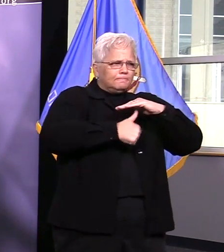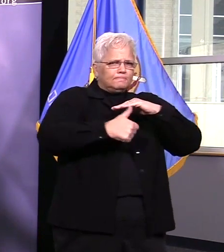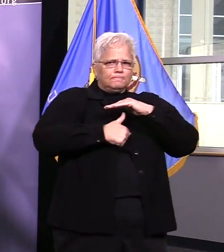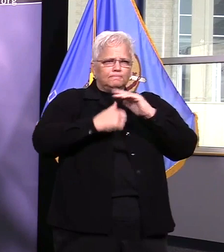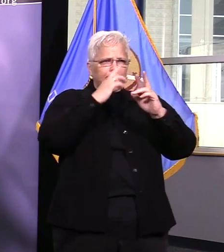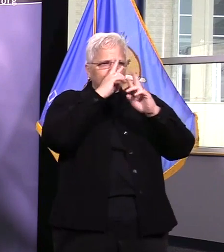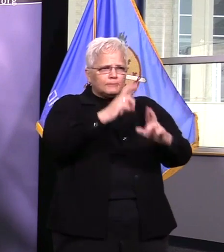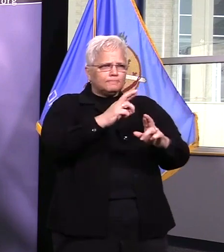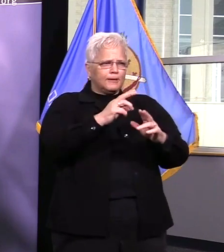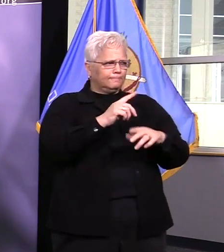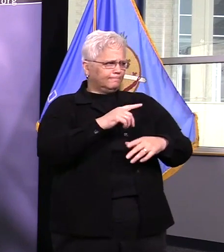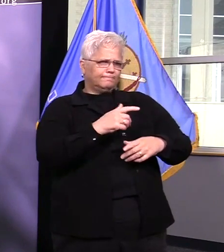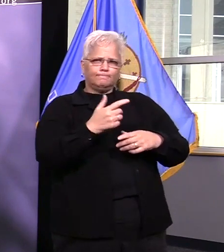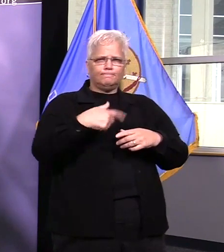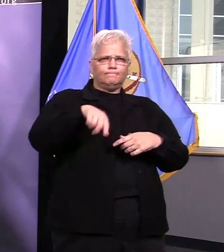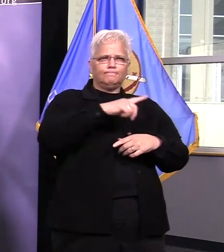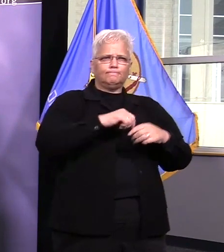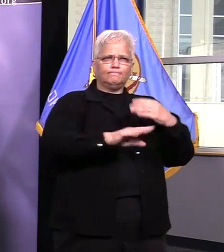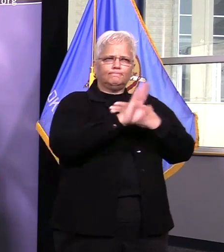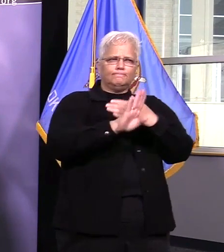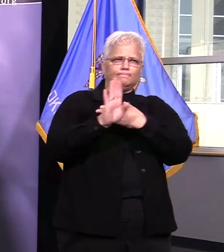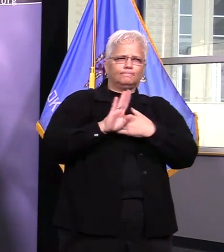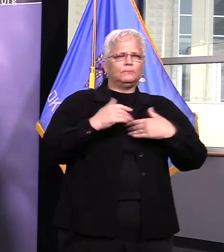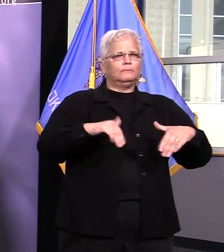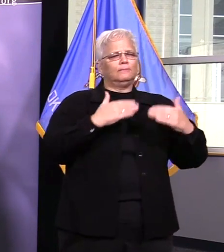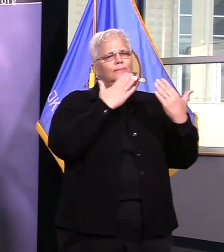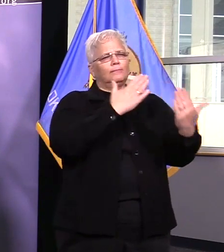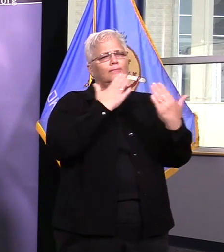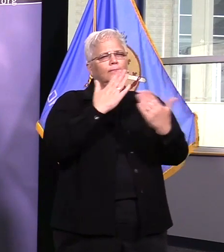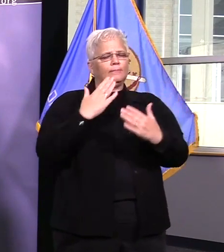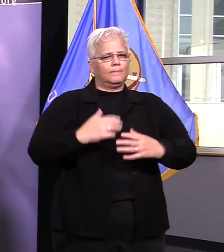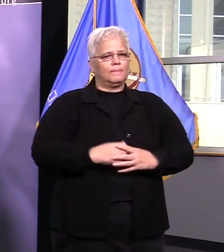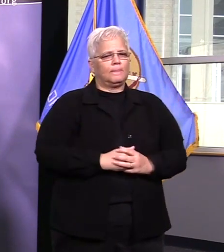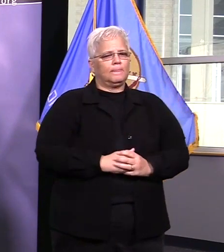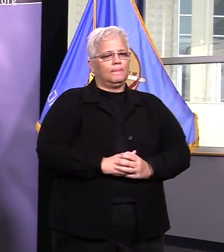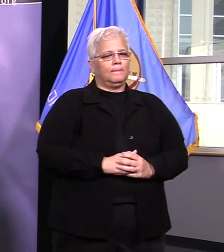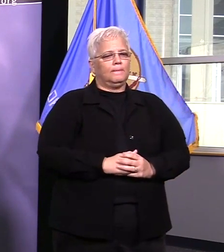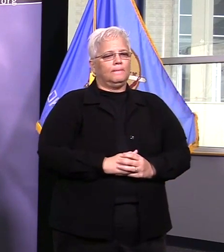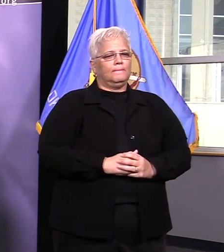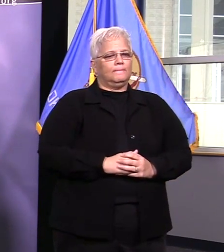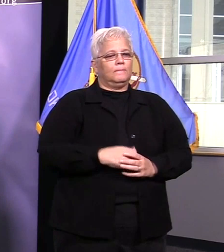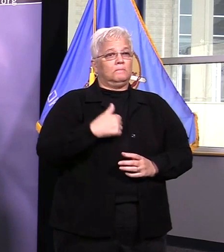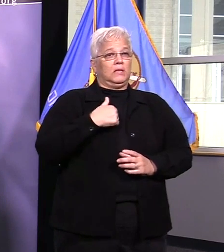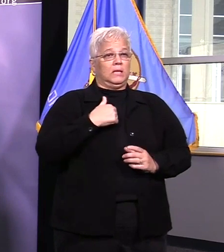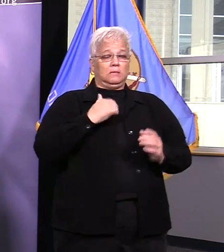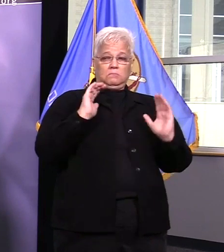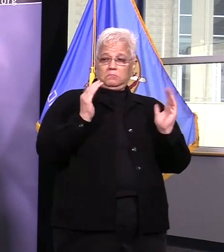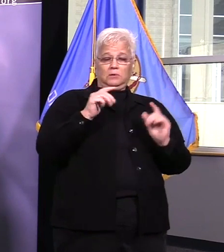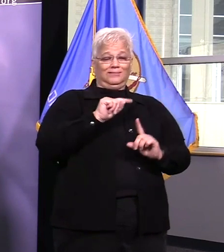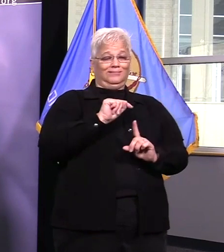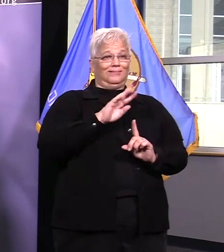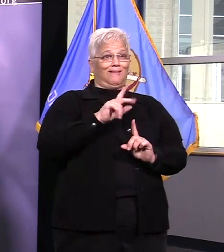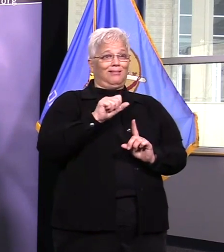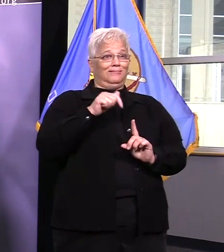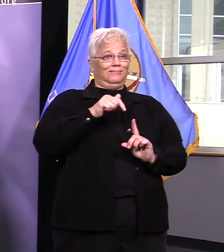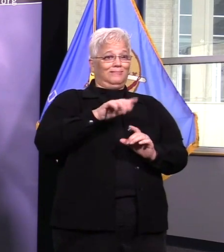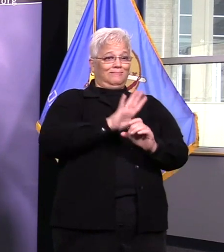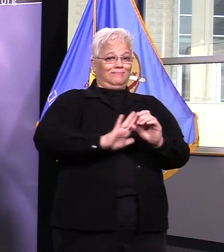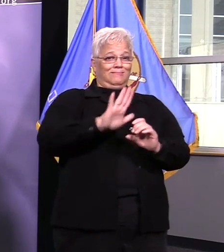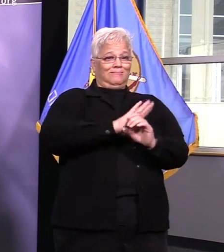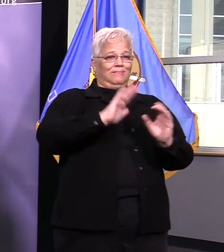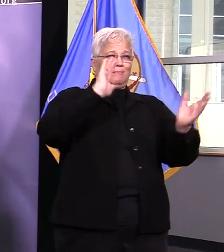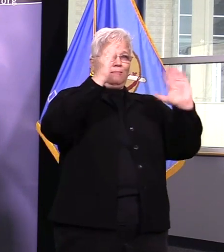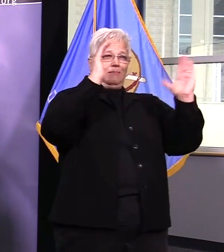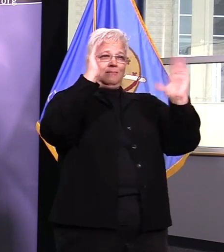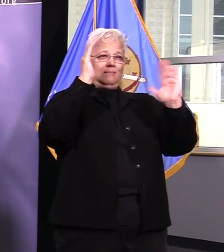this virus as best we can tell based on confirmed cases but probably more importantly because there's